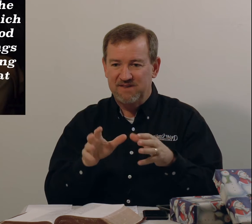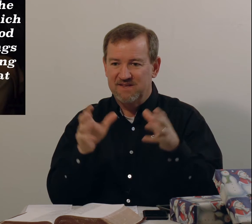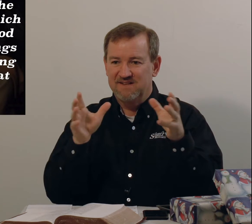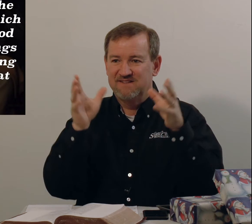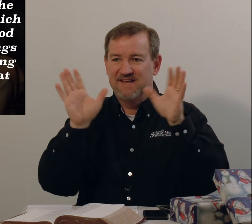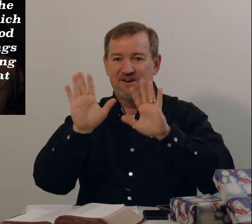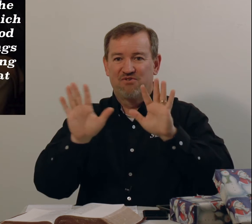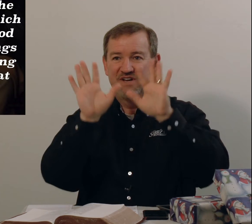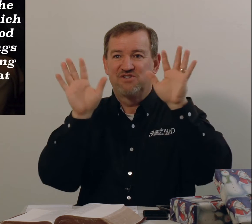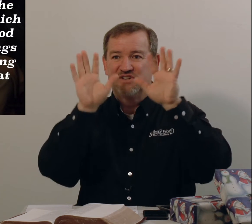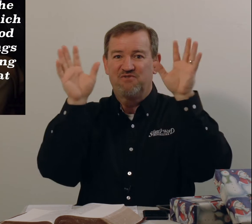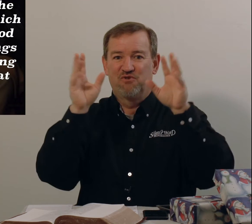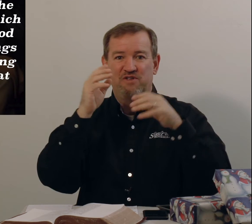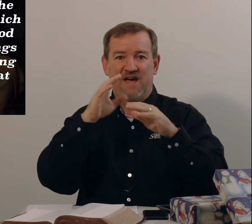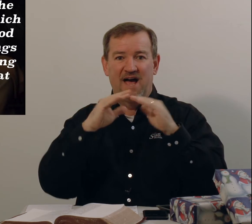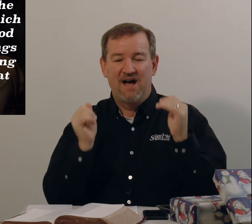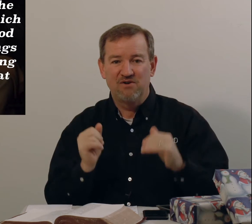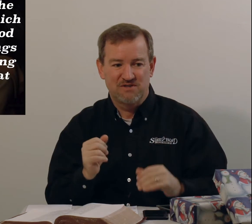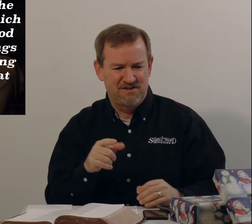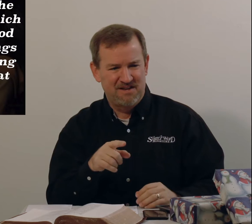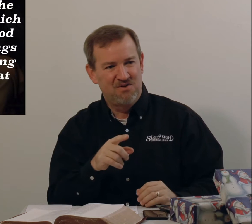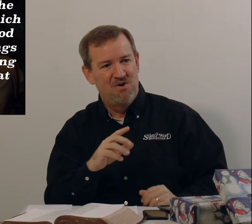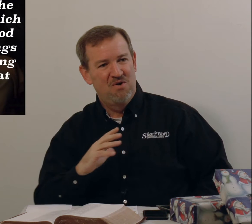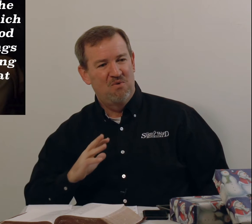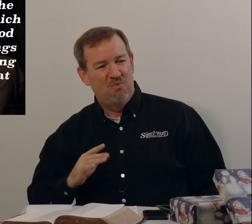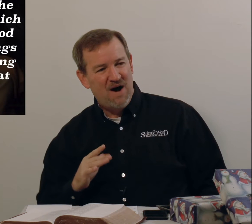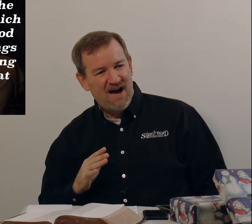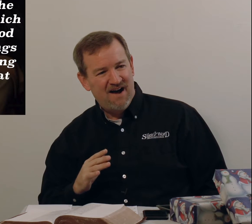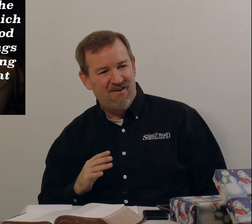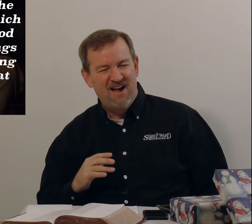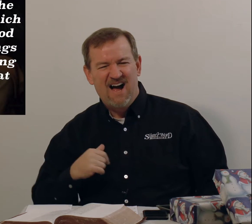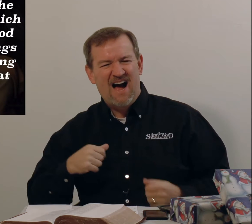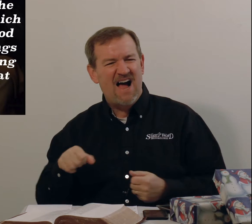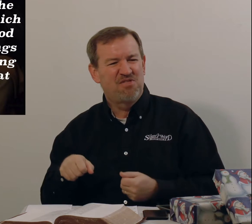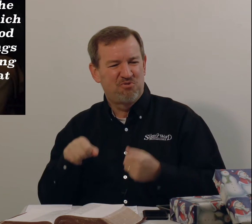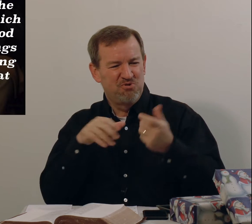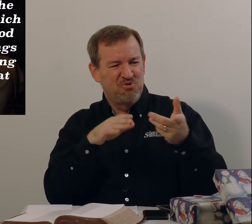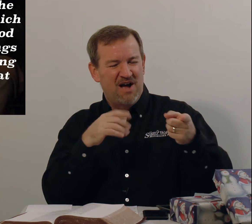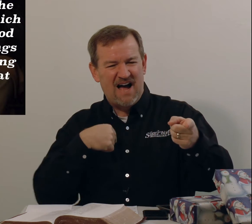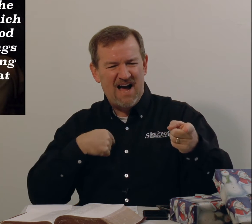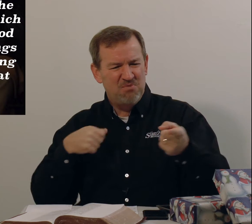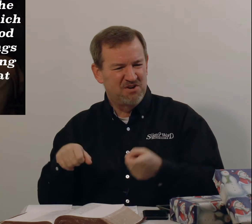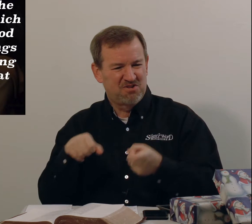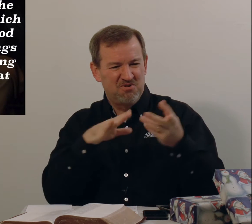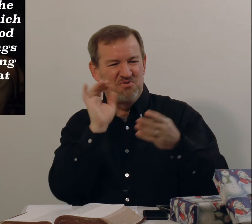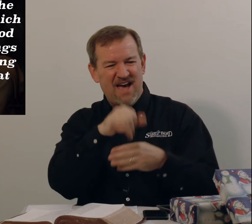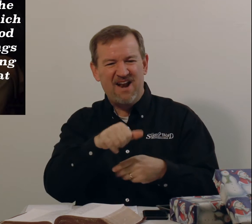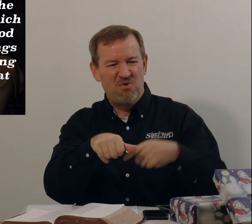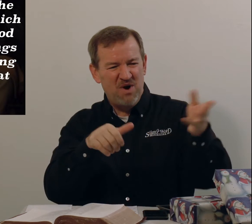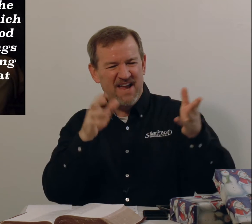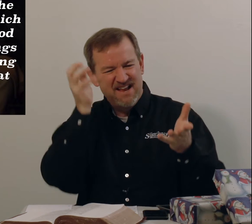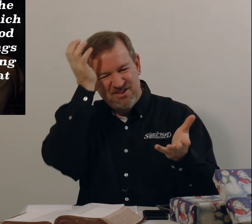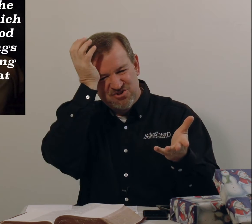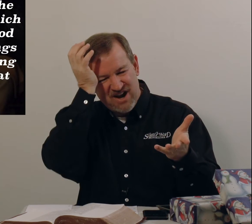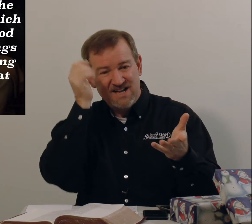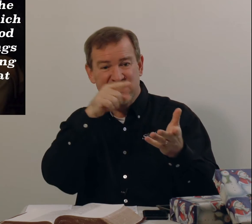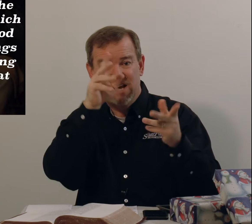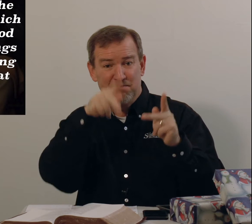that decoration for in the house. And you think, wow, I threw, I would have thrown that away in the trash. That